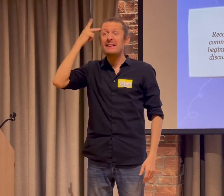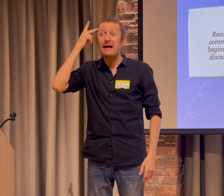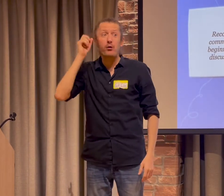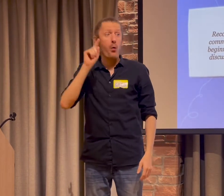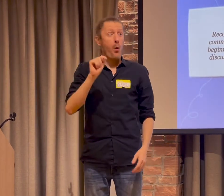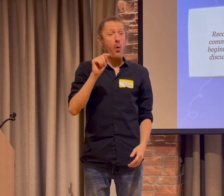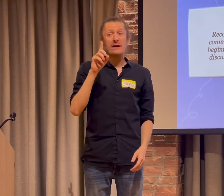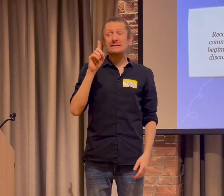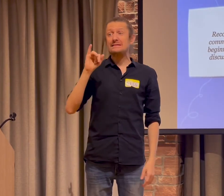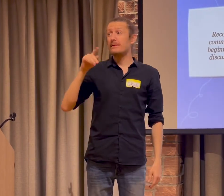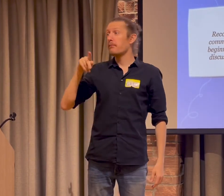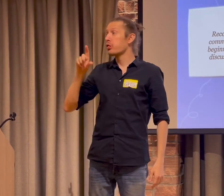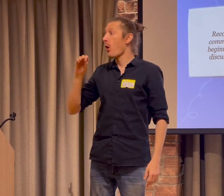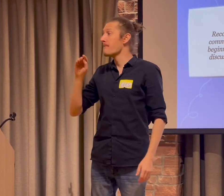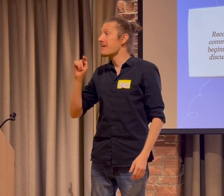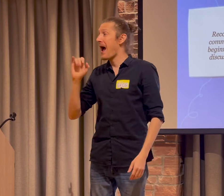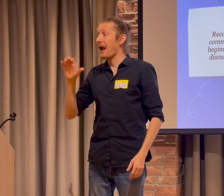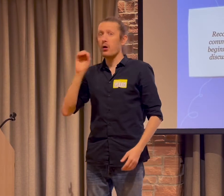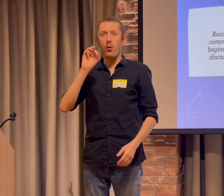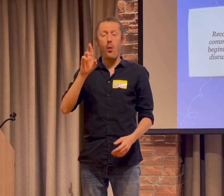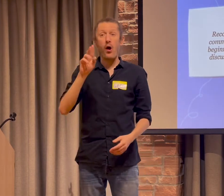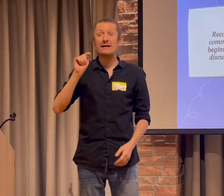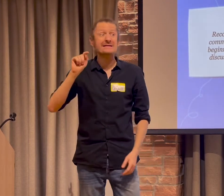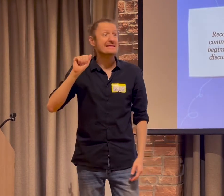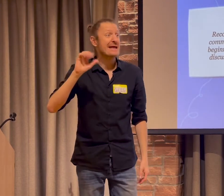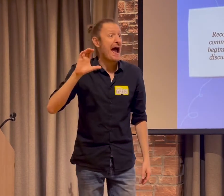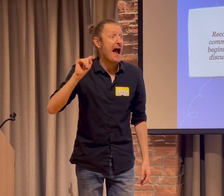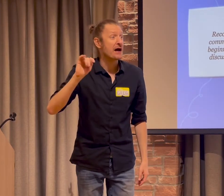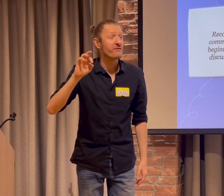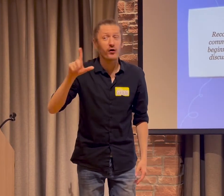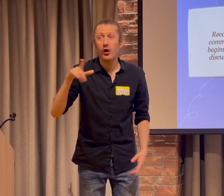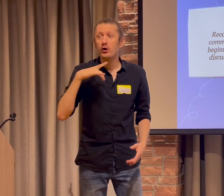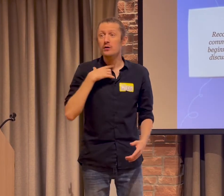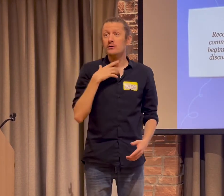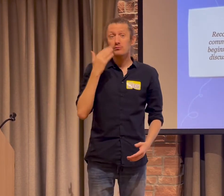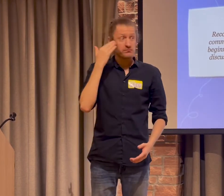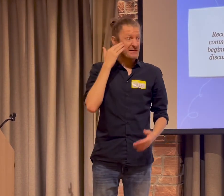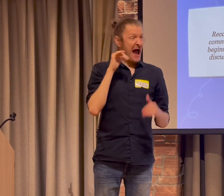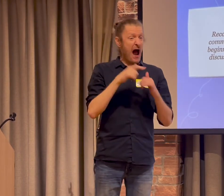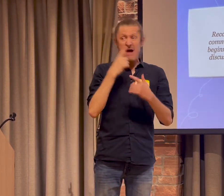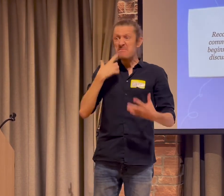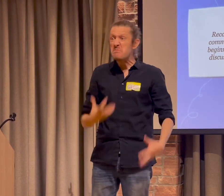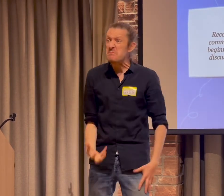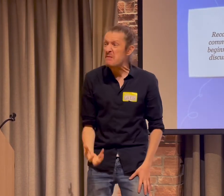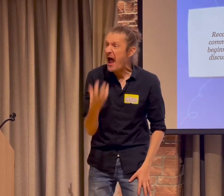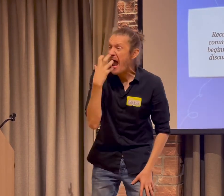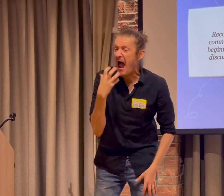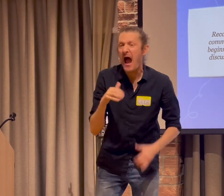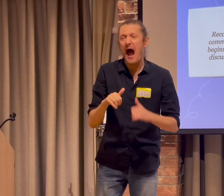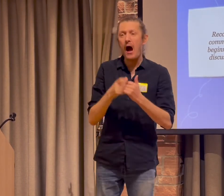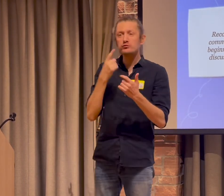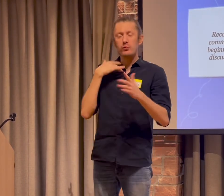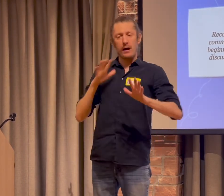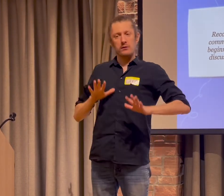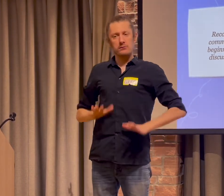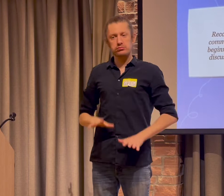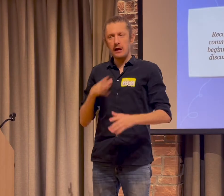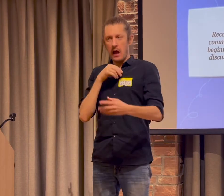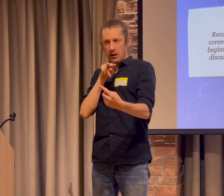to enter social situations, interact with others, how to be political or diplomatic in particular situations,